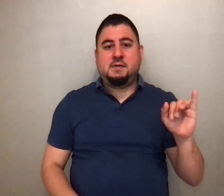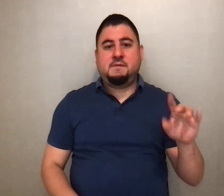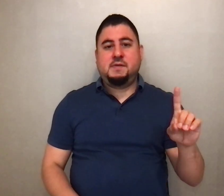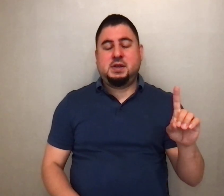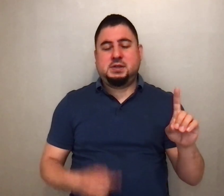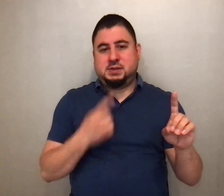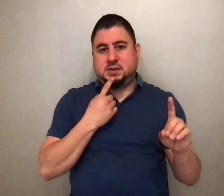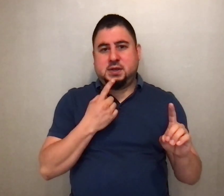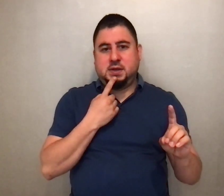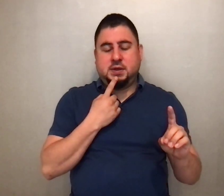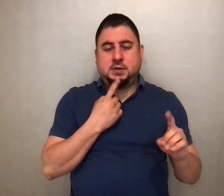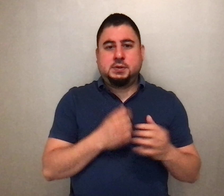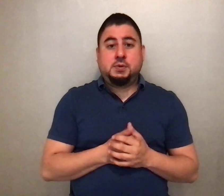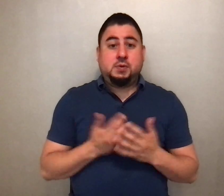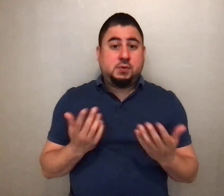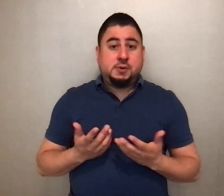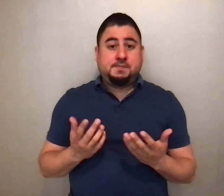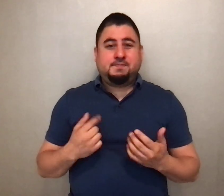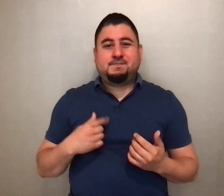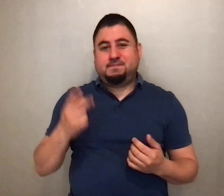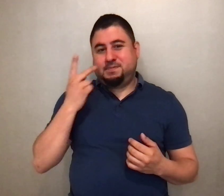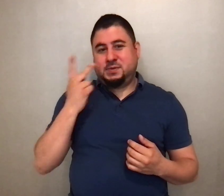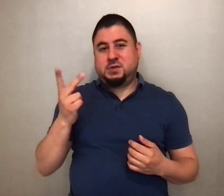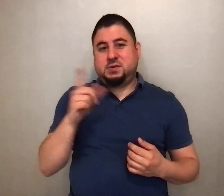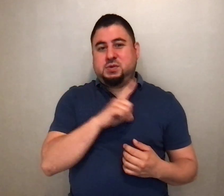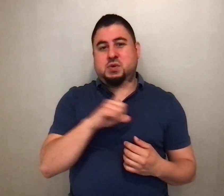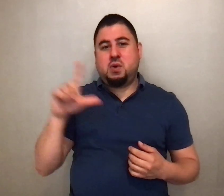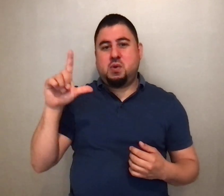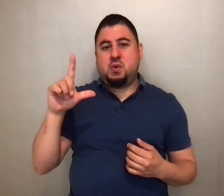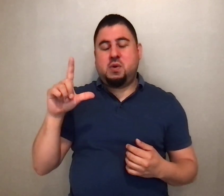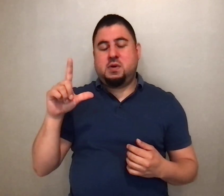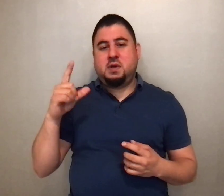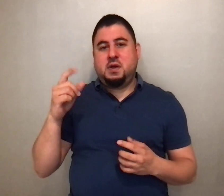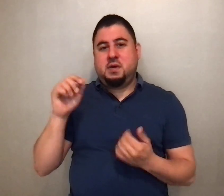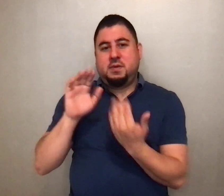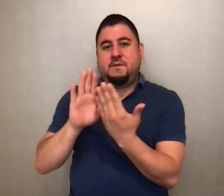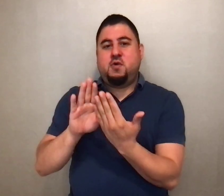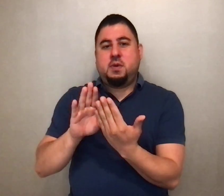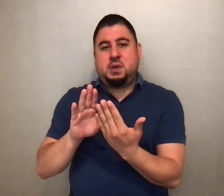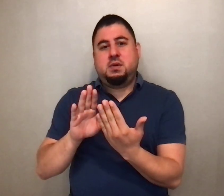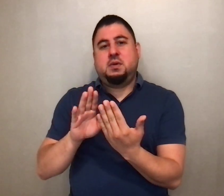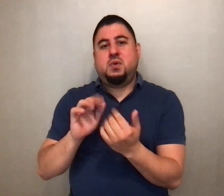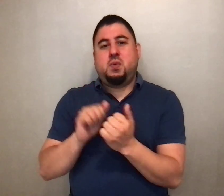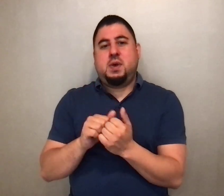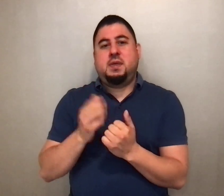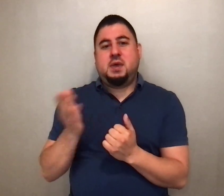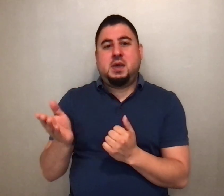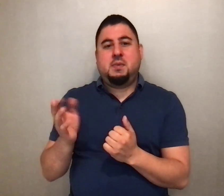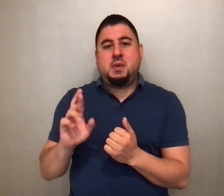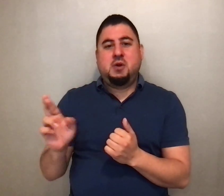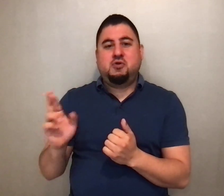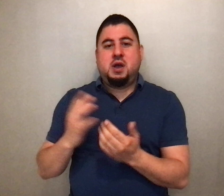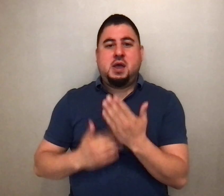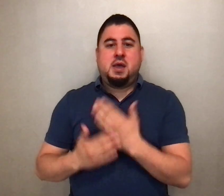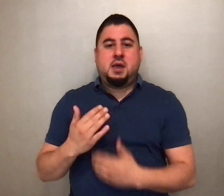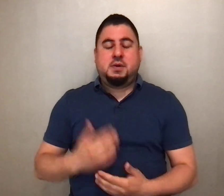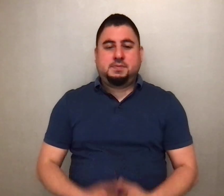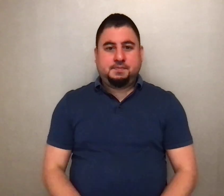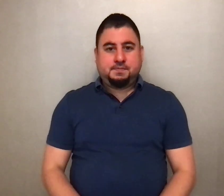I saw the Lord ever before me, with him at my right hand. I shall